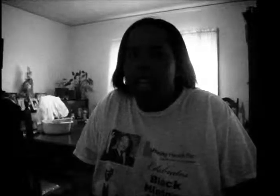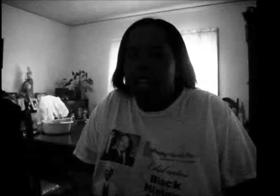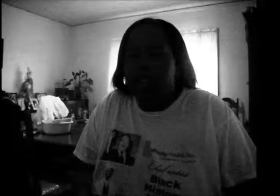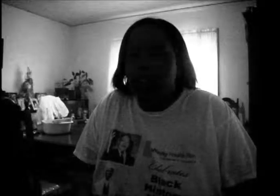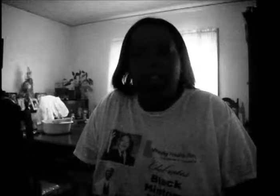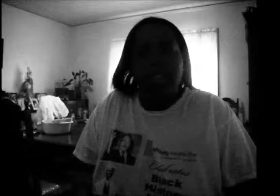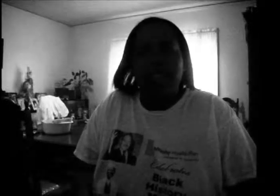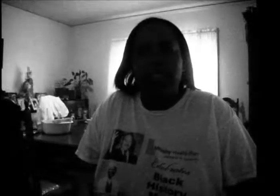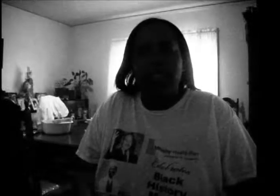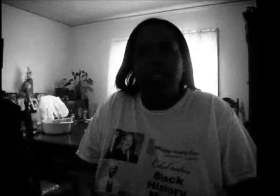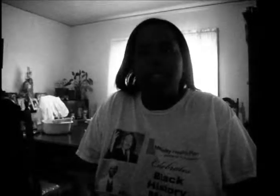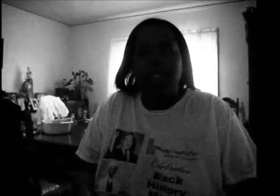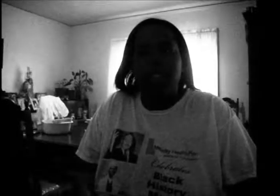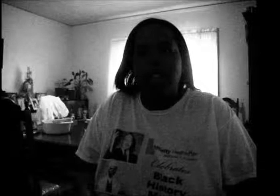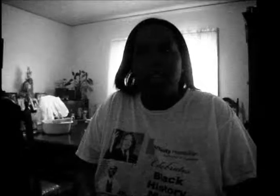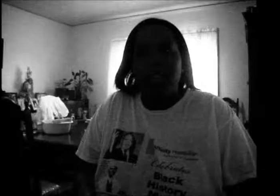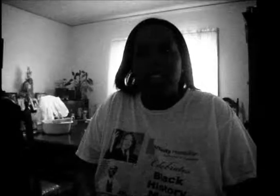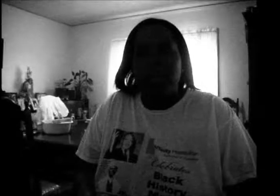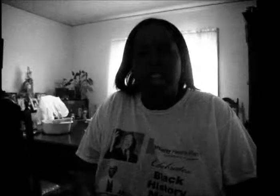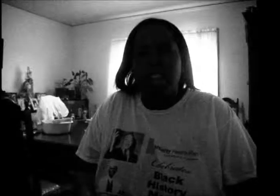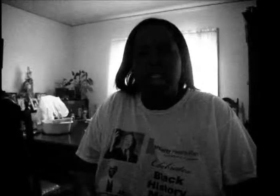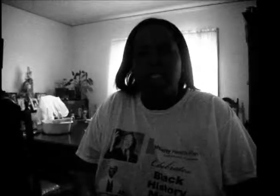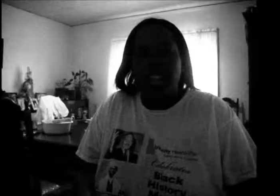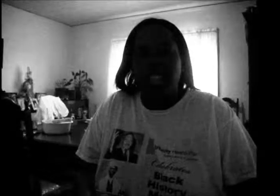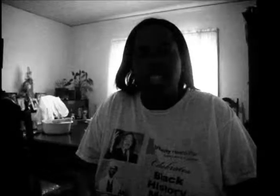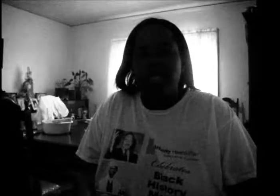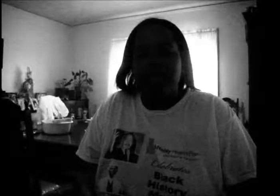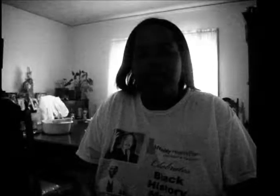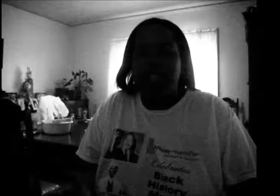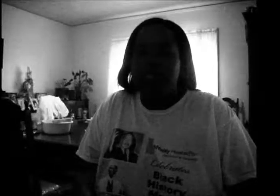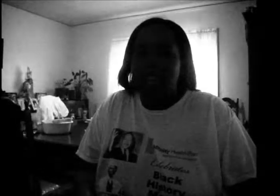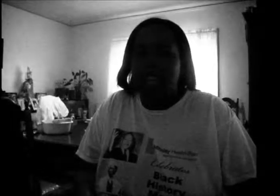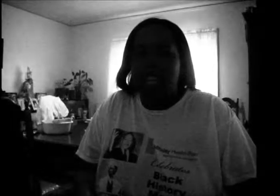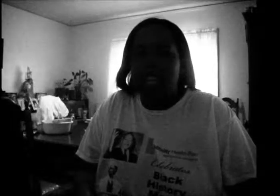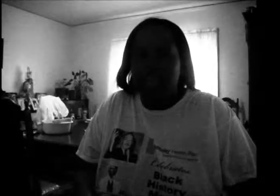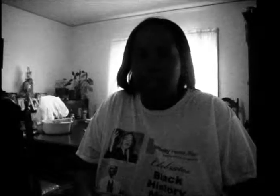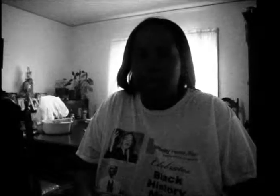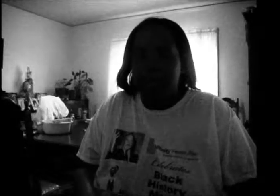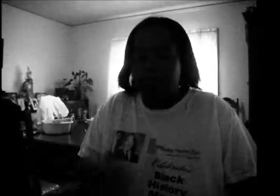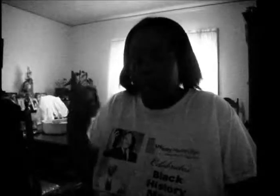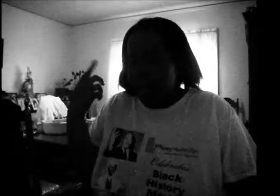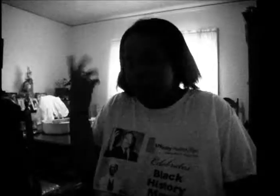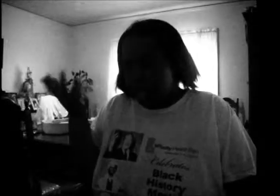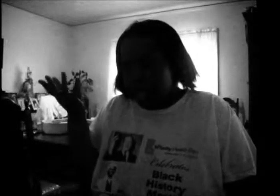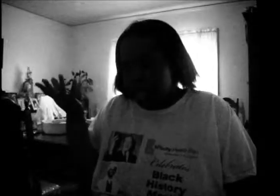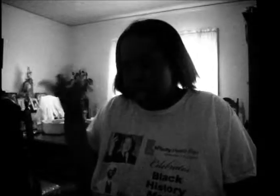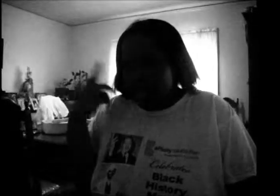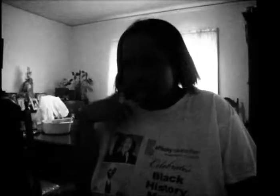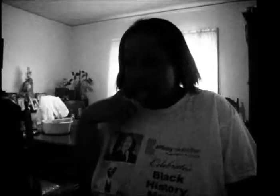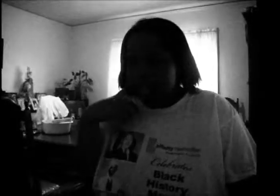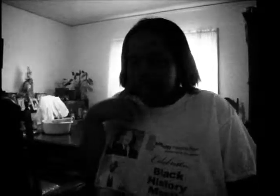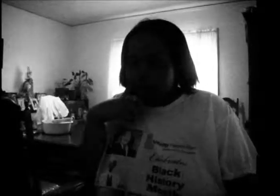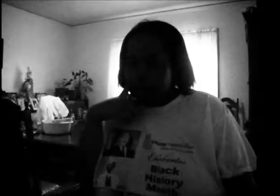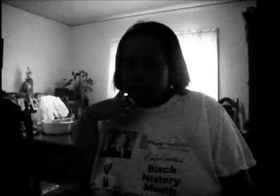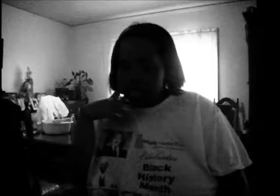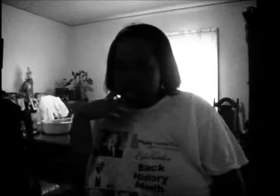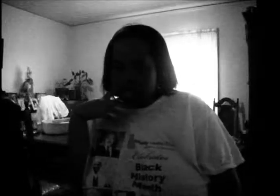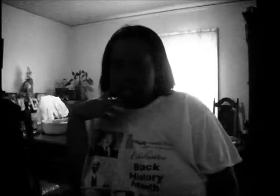I was like, I don't like Jocelyn. It's Rihanna in that little blonde wig. I was like, what did Jocelyn